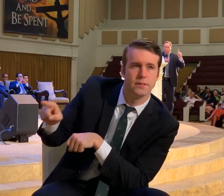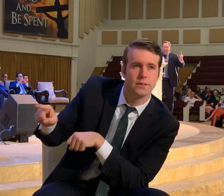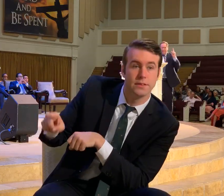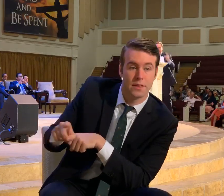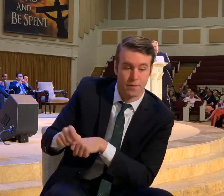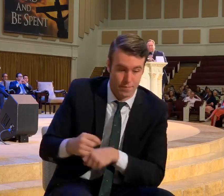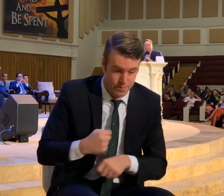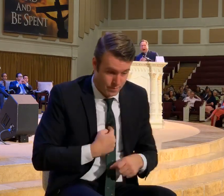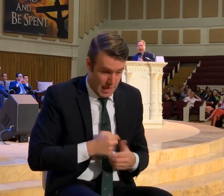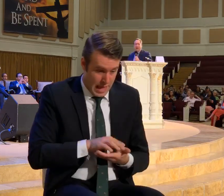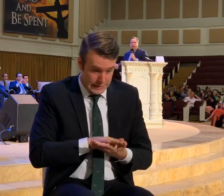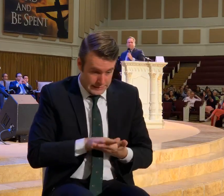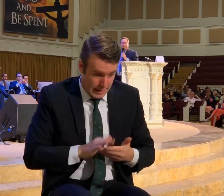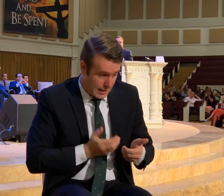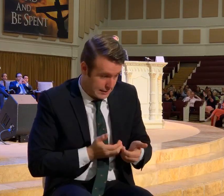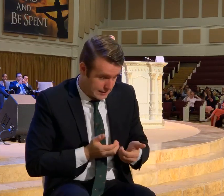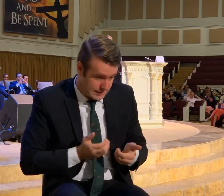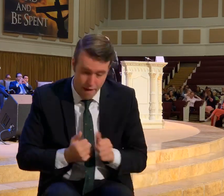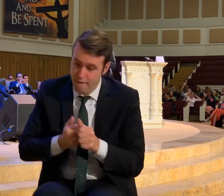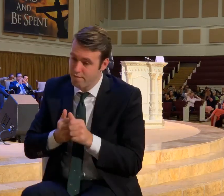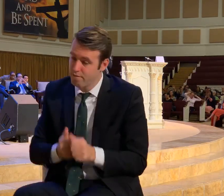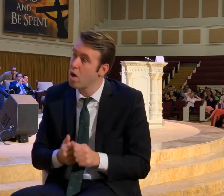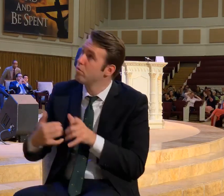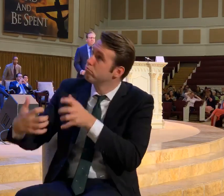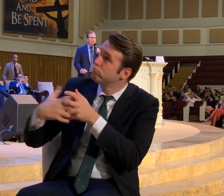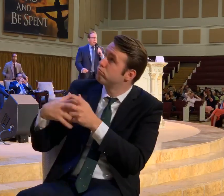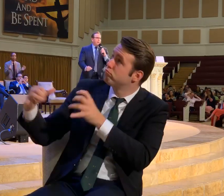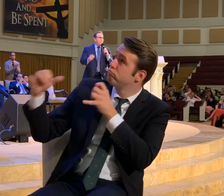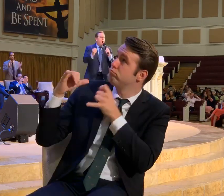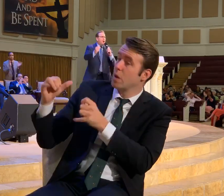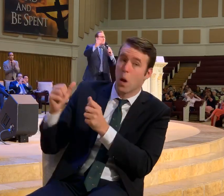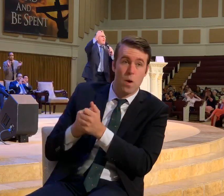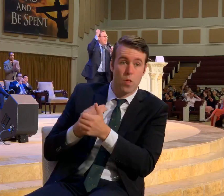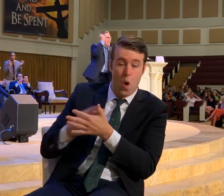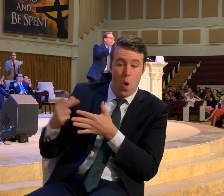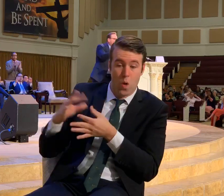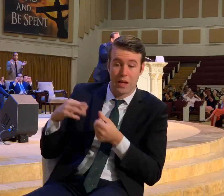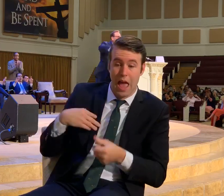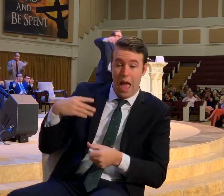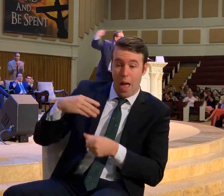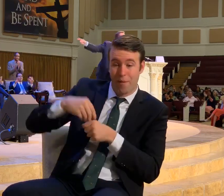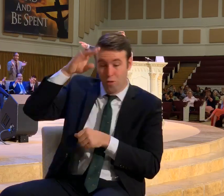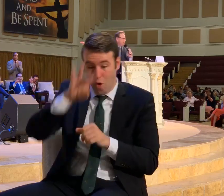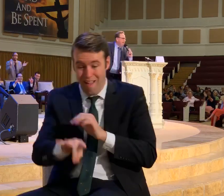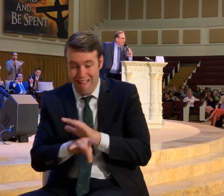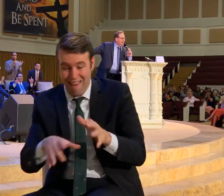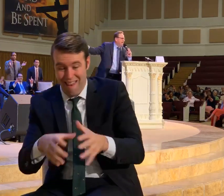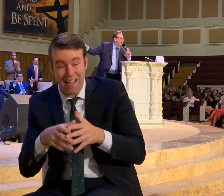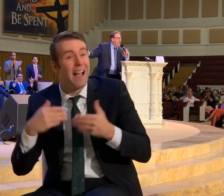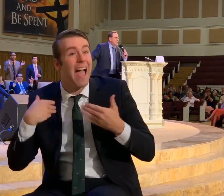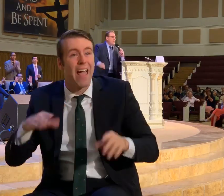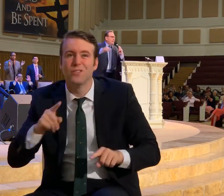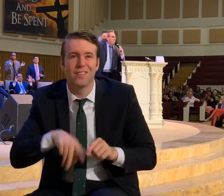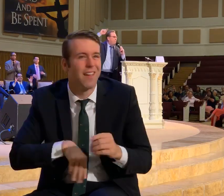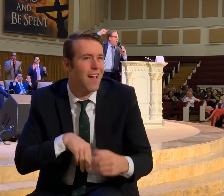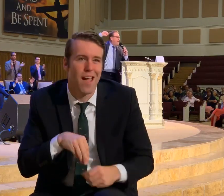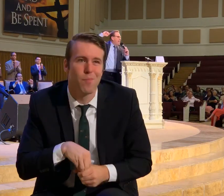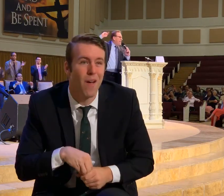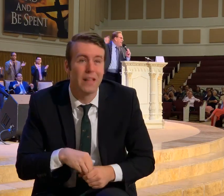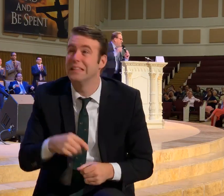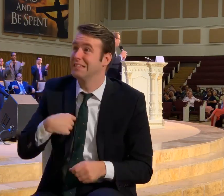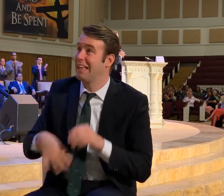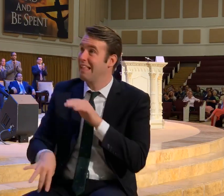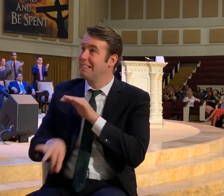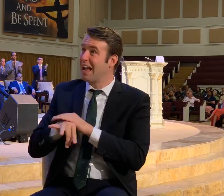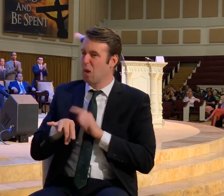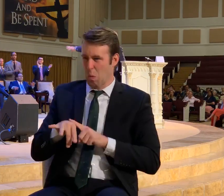of you being sanctified. By the Holy Ghost. You become a part of the election. That angels never get. You become a part